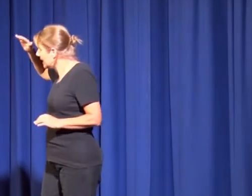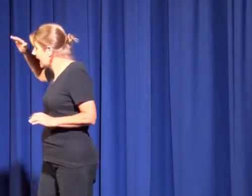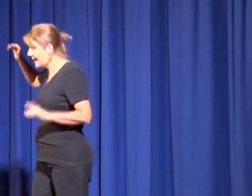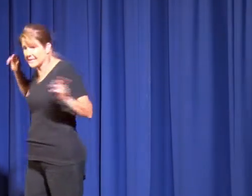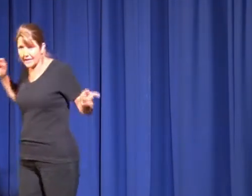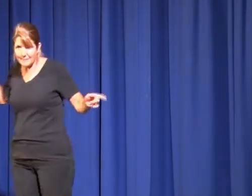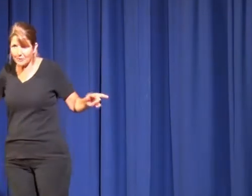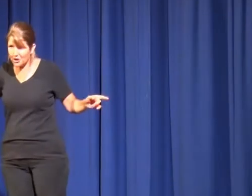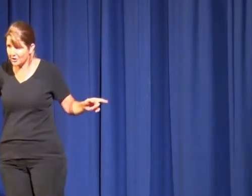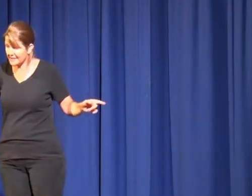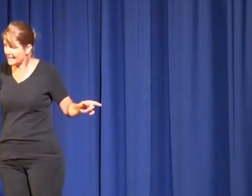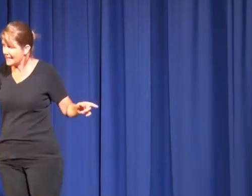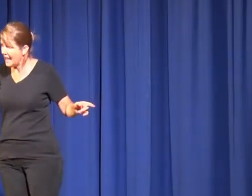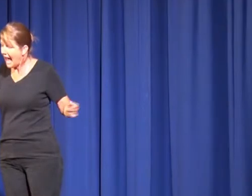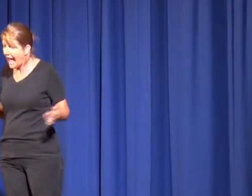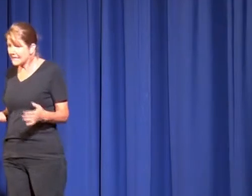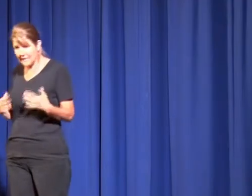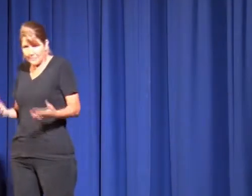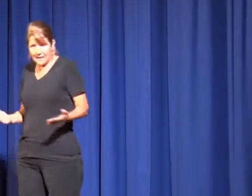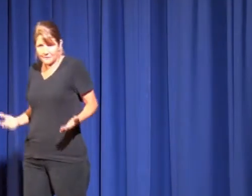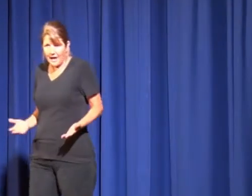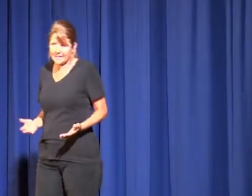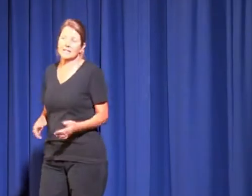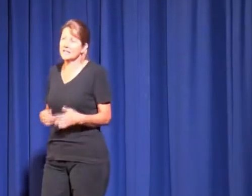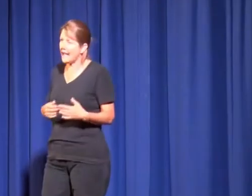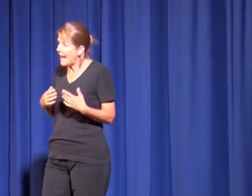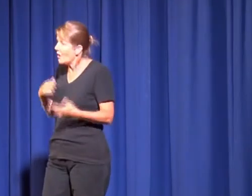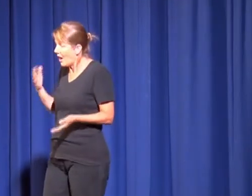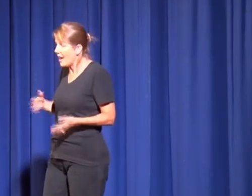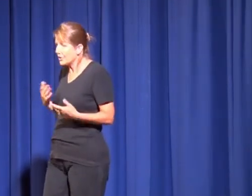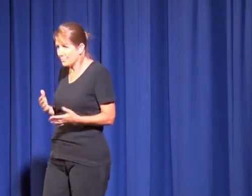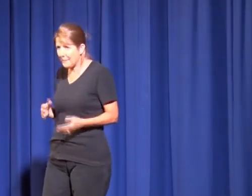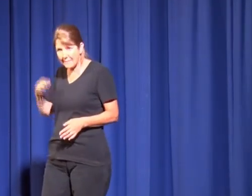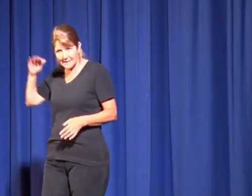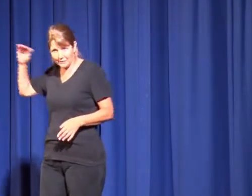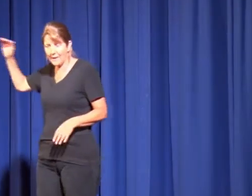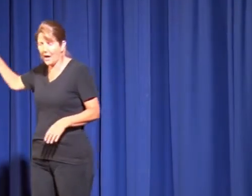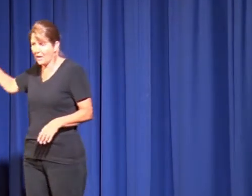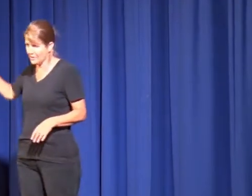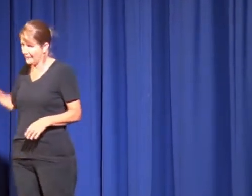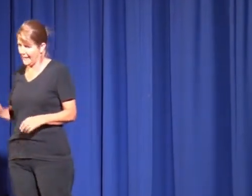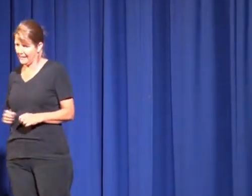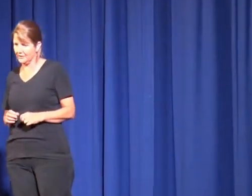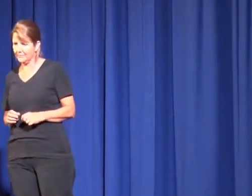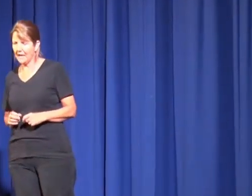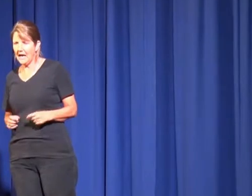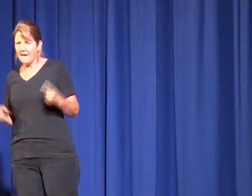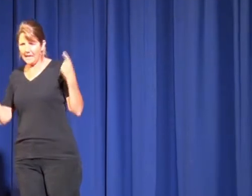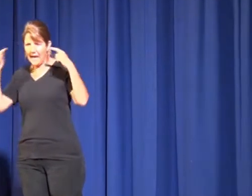looking out and telling me what she could see and giving me advice as to how I could prepare myself when I was on that hill. Vicky